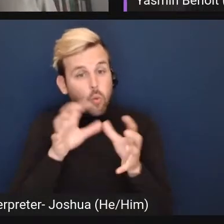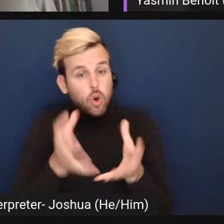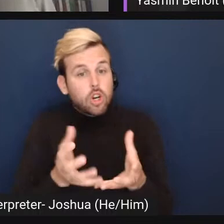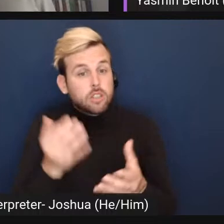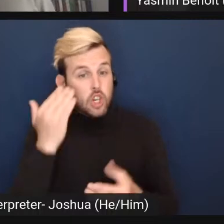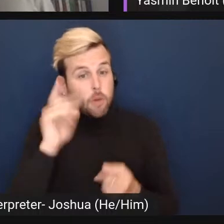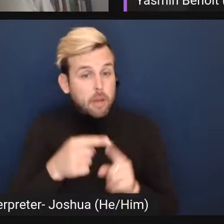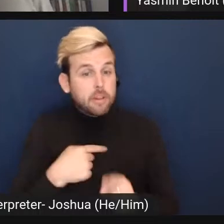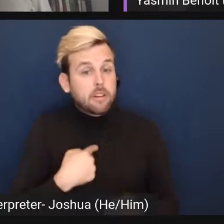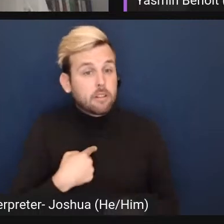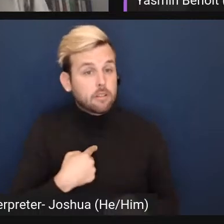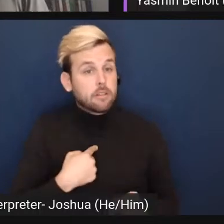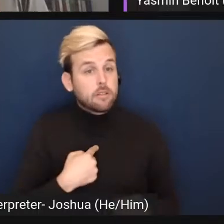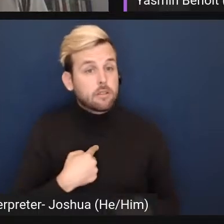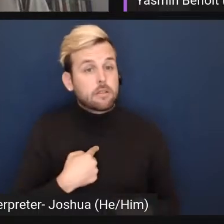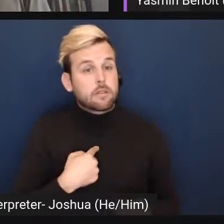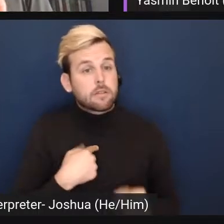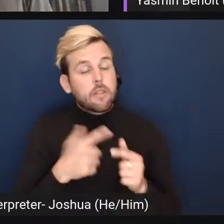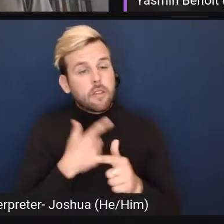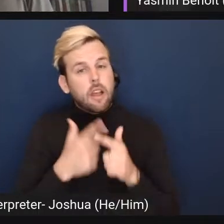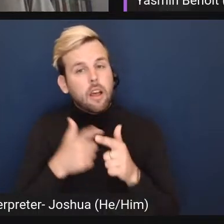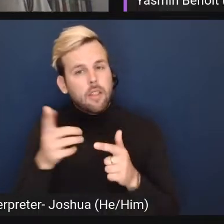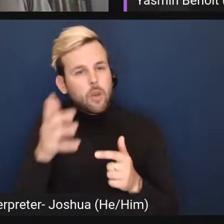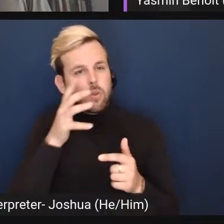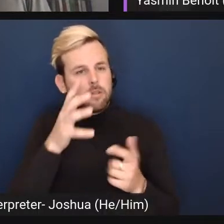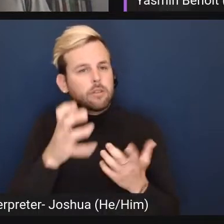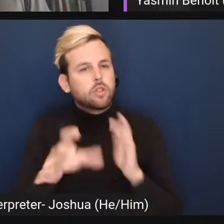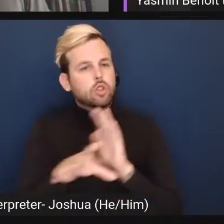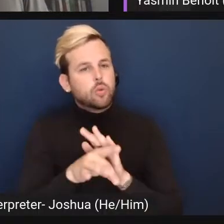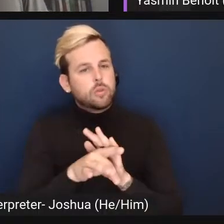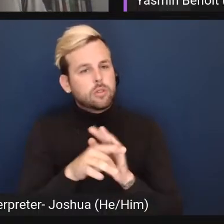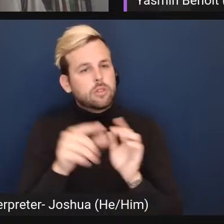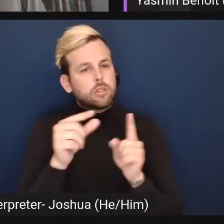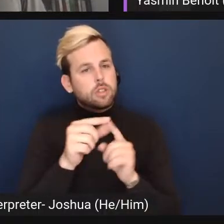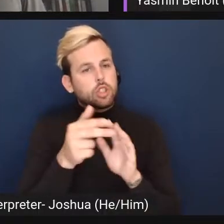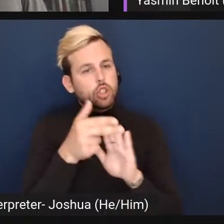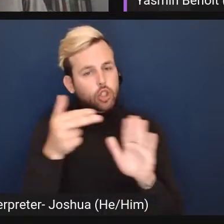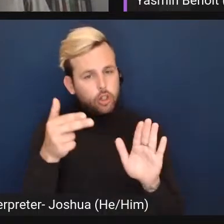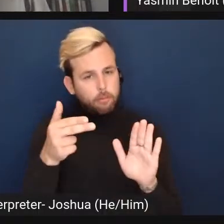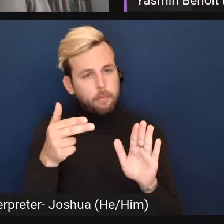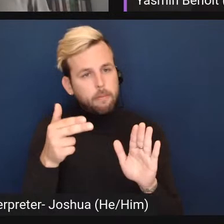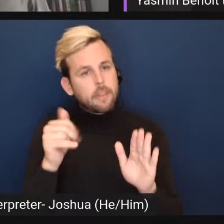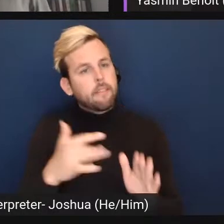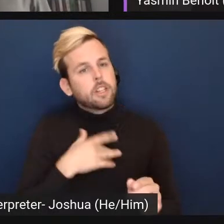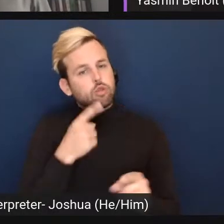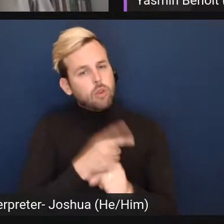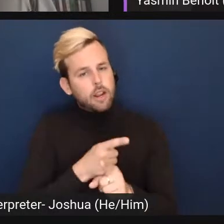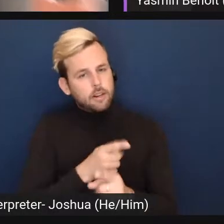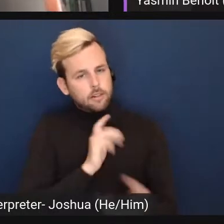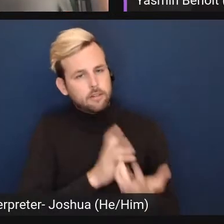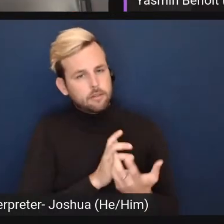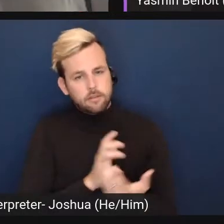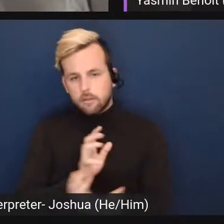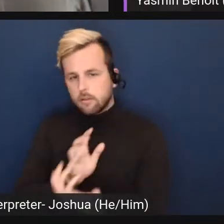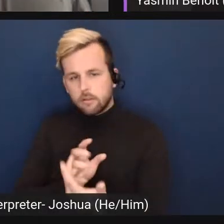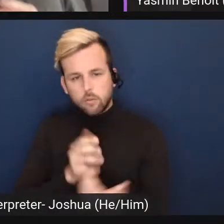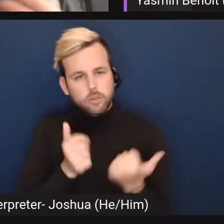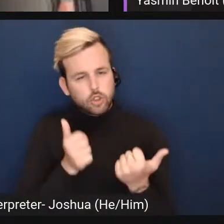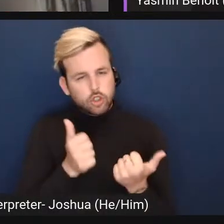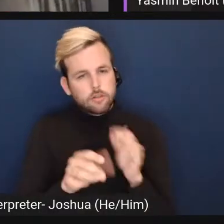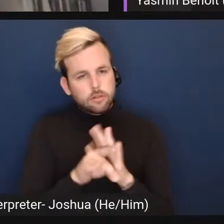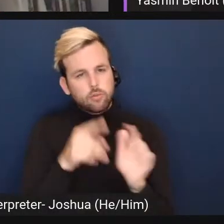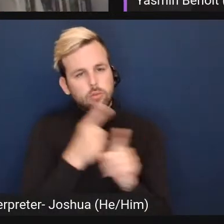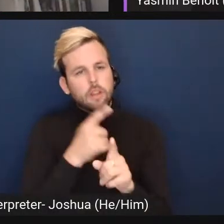about me. And then they would choose the term that feels right to them. And that's how